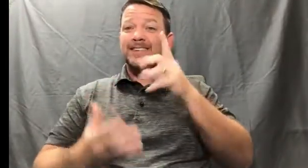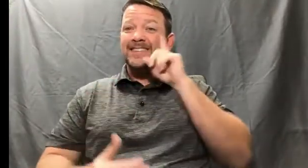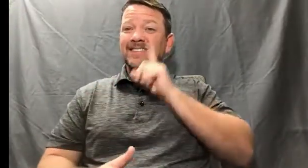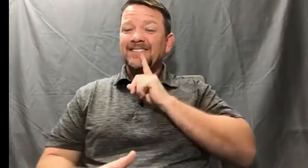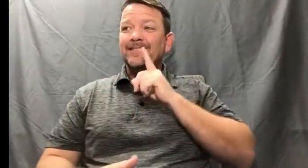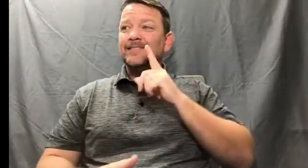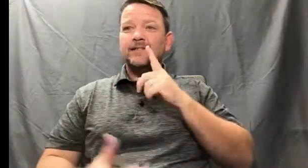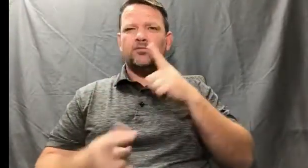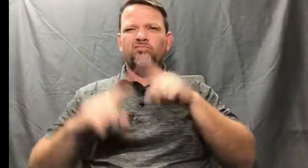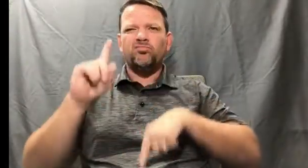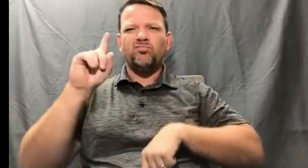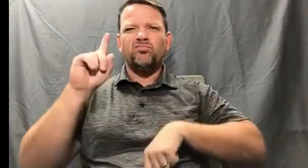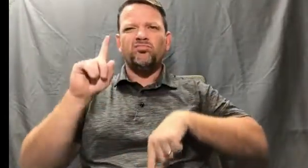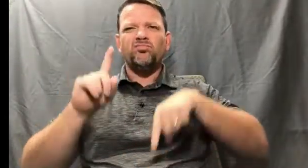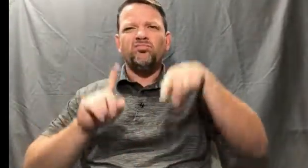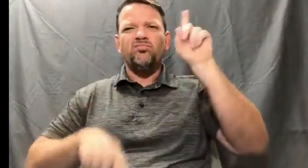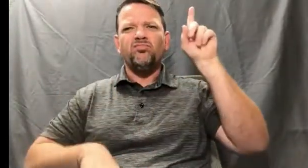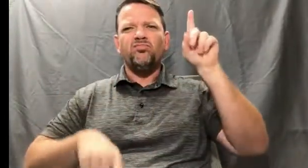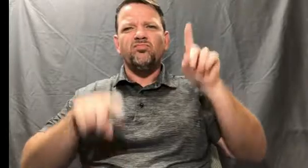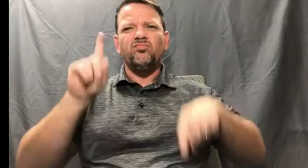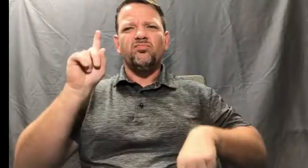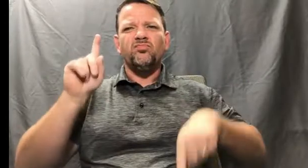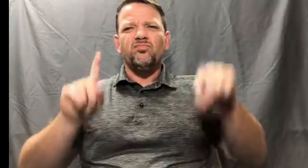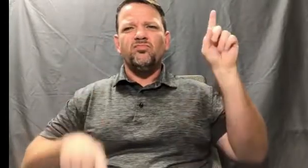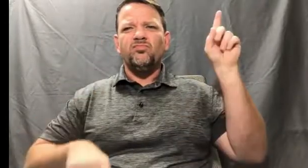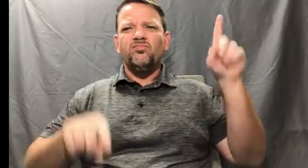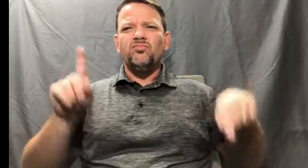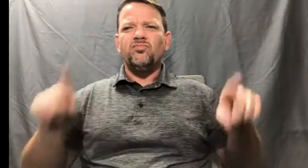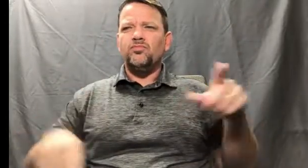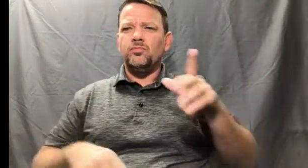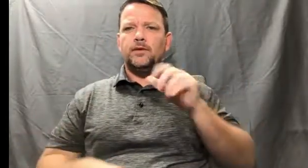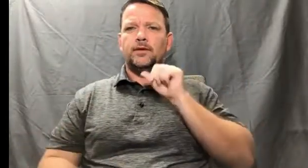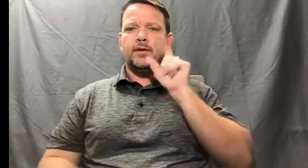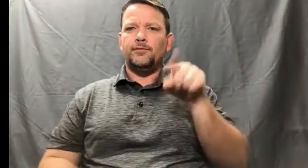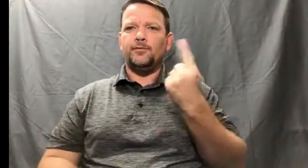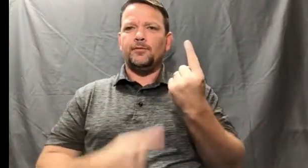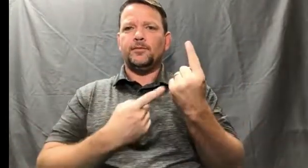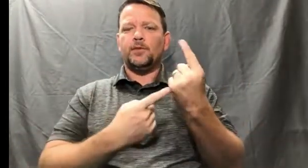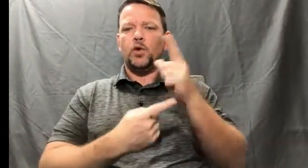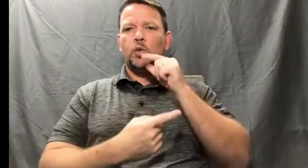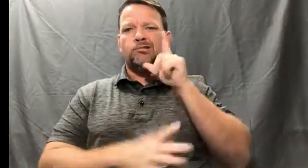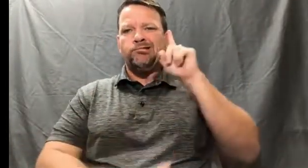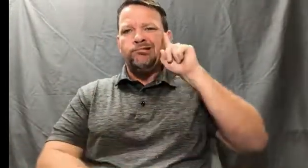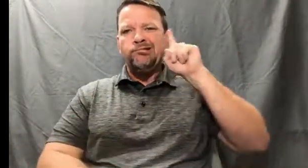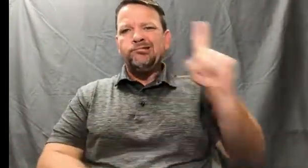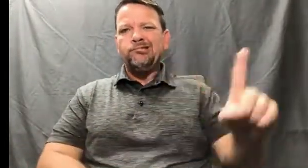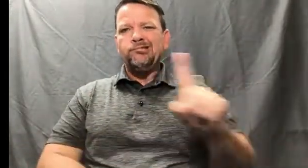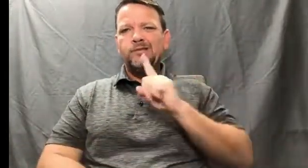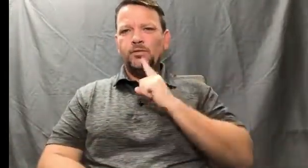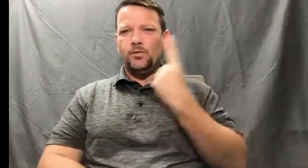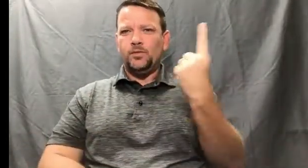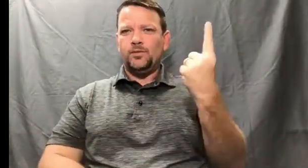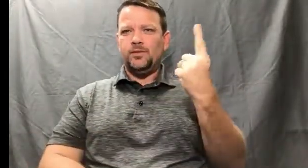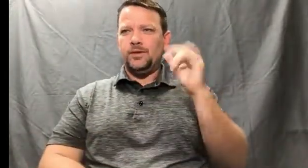people and know that they are very different. They're